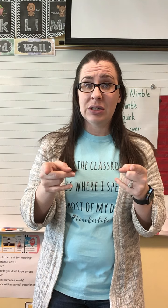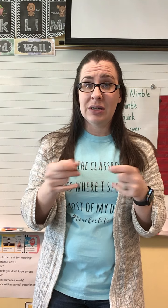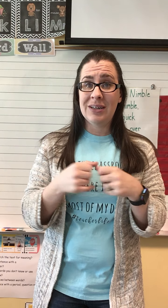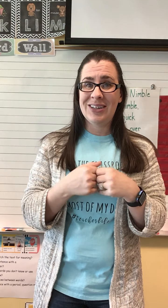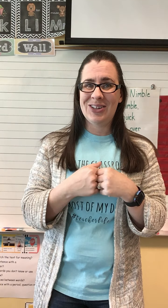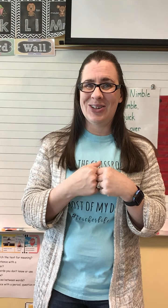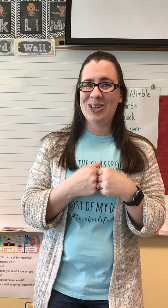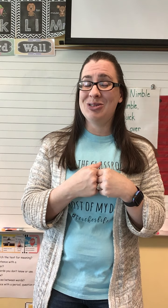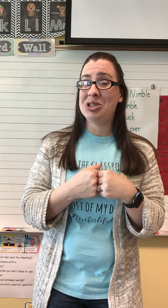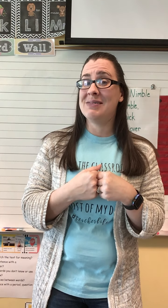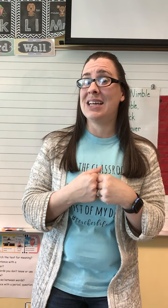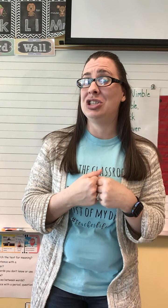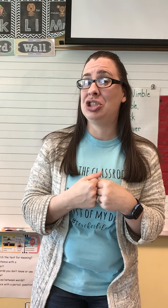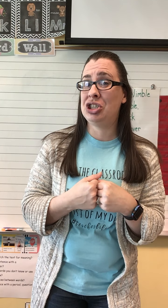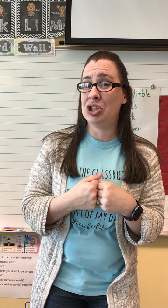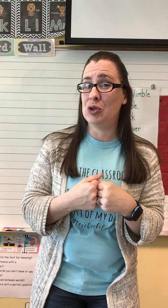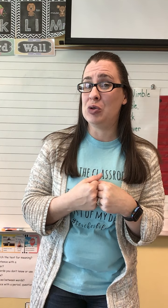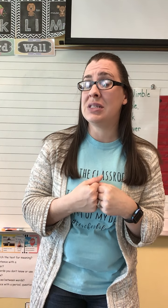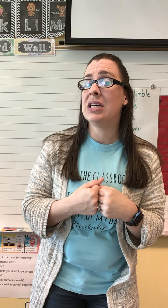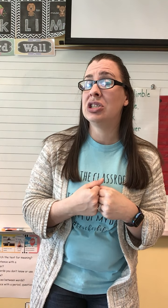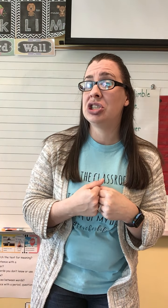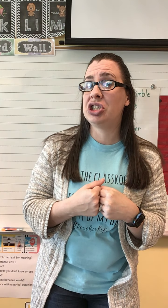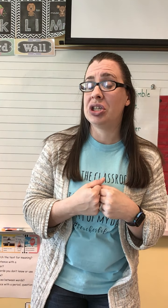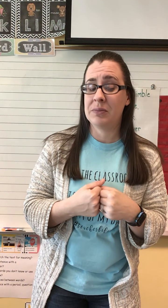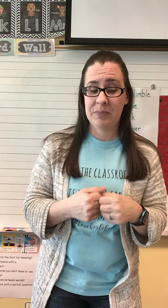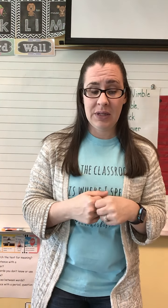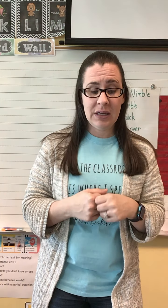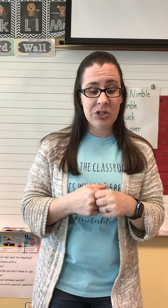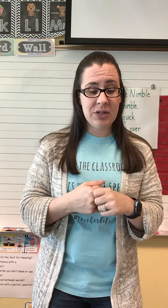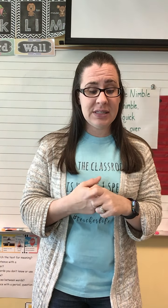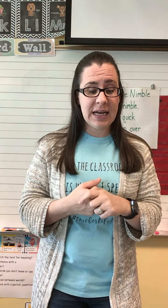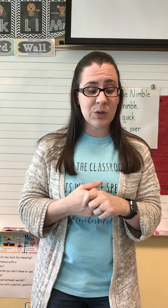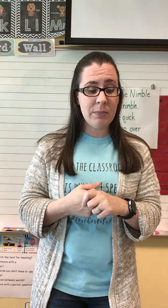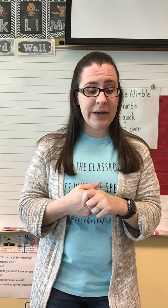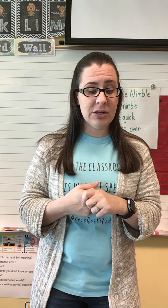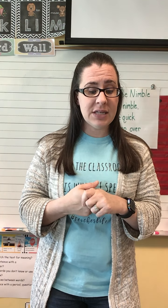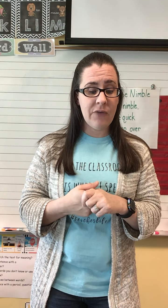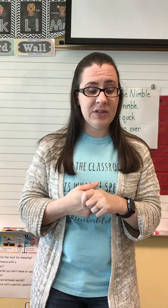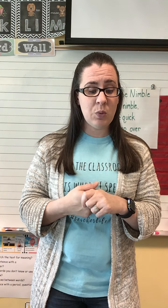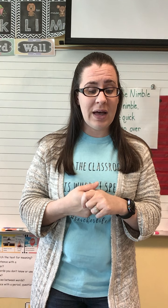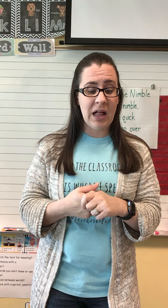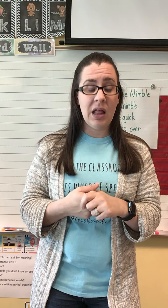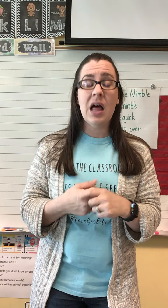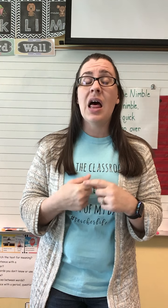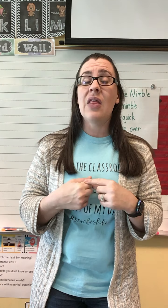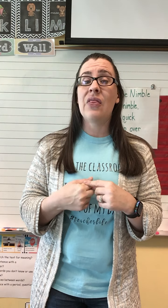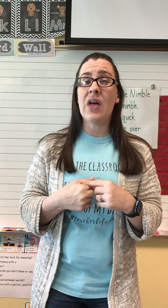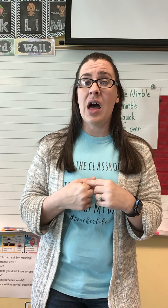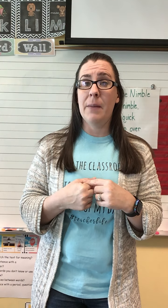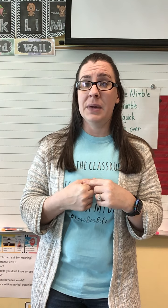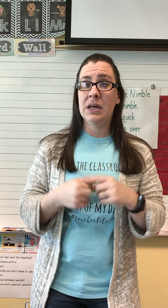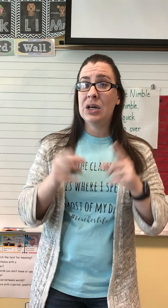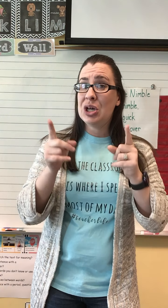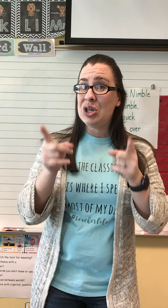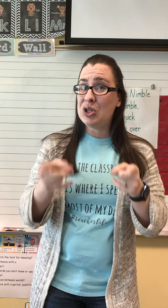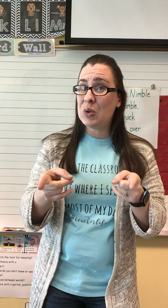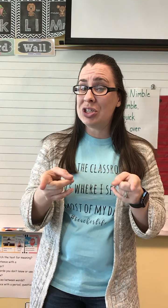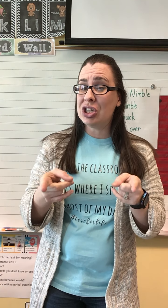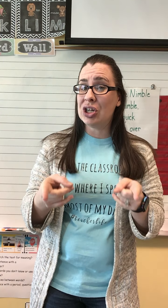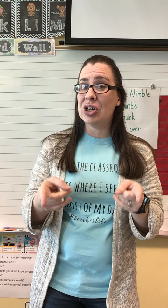Good. You should have said choose. Ch. Do this next one by yourself as well. Thumb. Your turn.